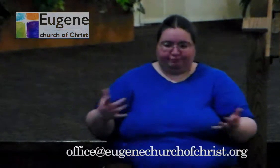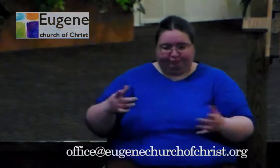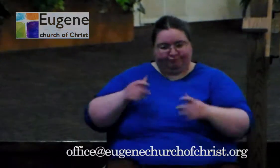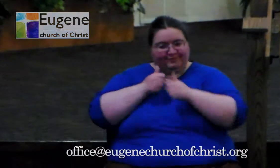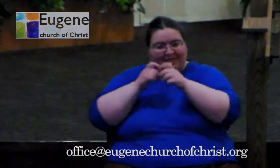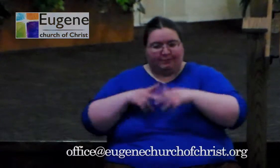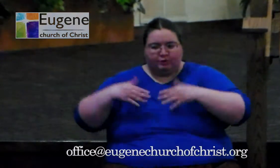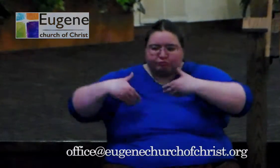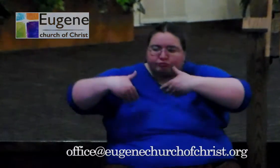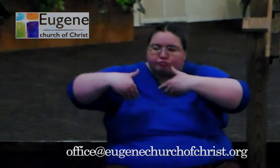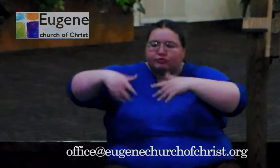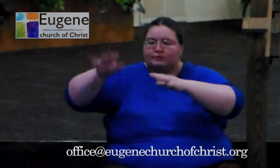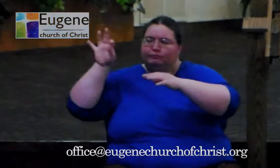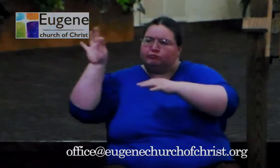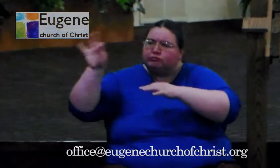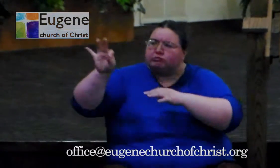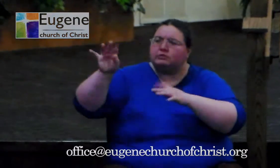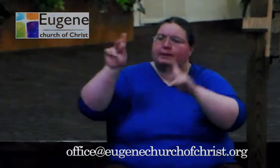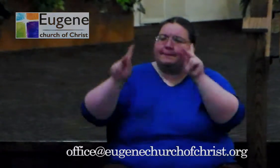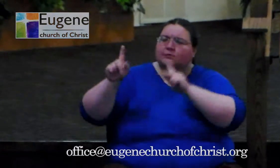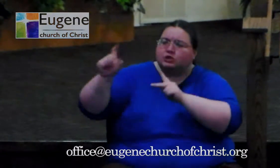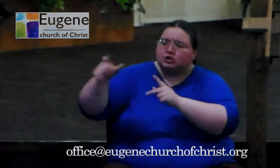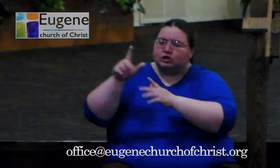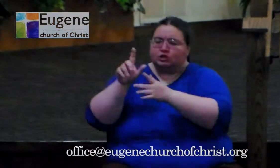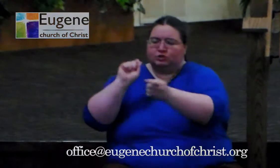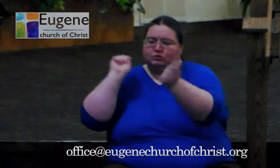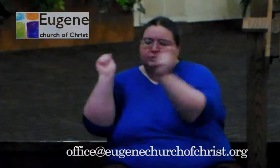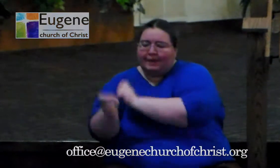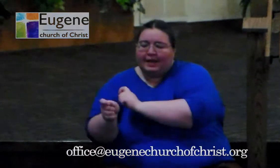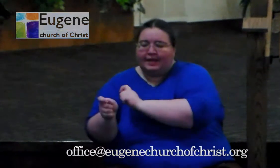many demons and anointed many sick people with oil and healed them. One ahead, David.